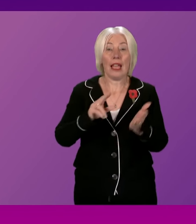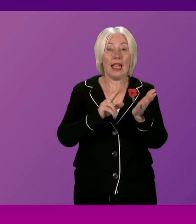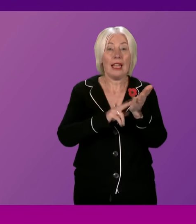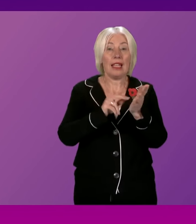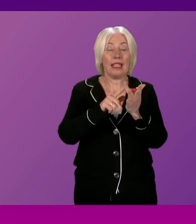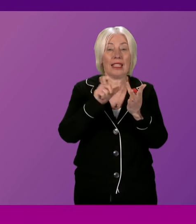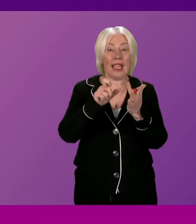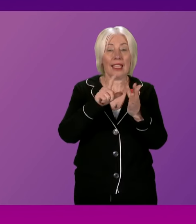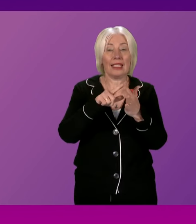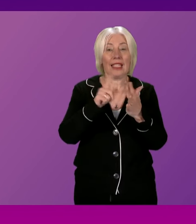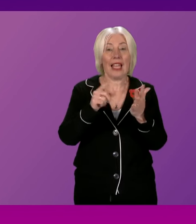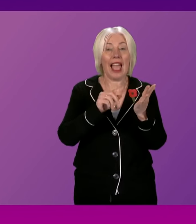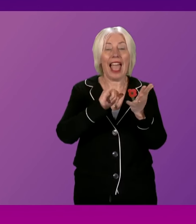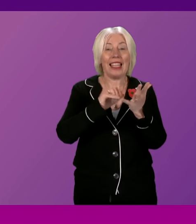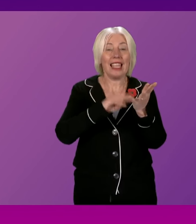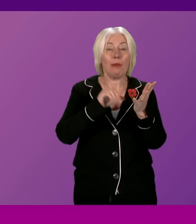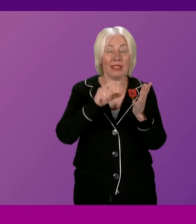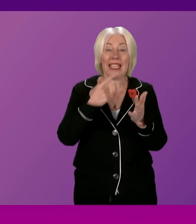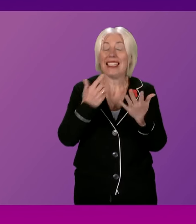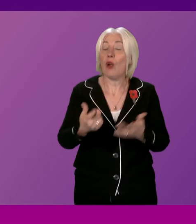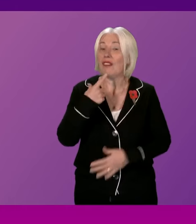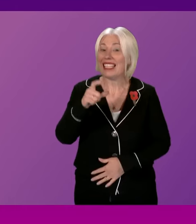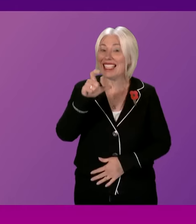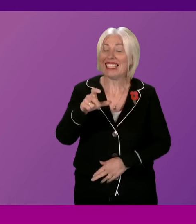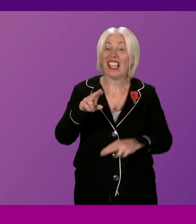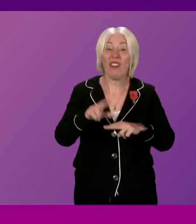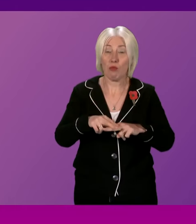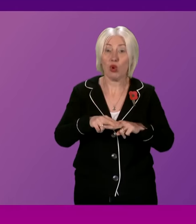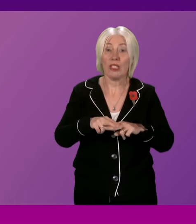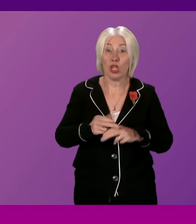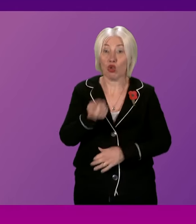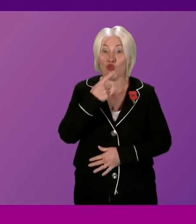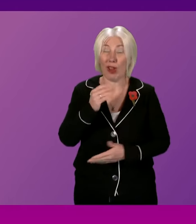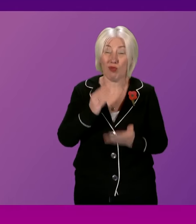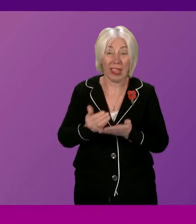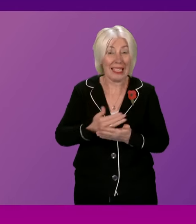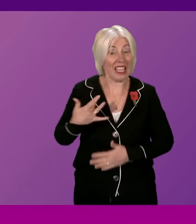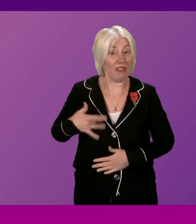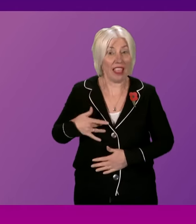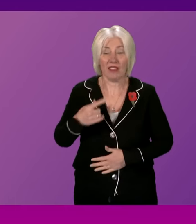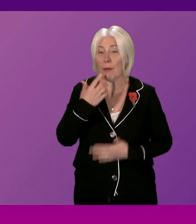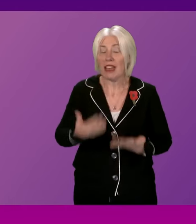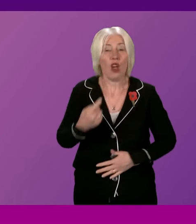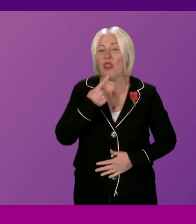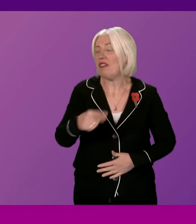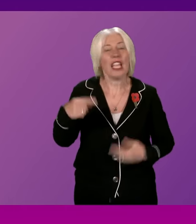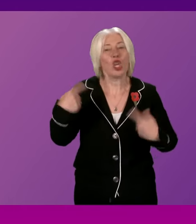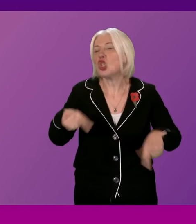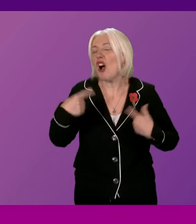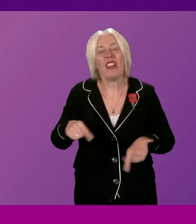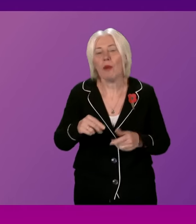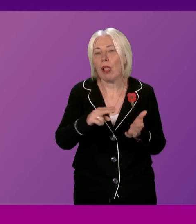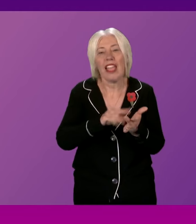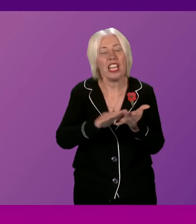SMC have determined that cystic fibrosis drugs that are literally life-saving will no longer be available on the NHS